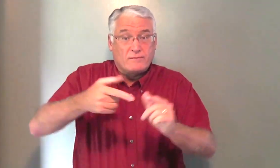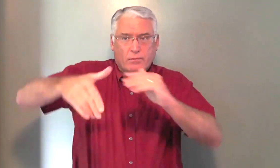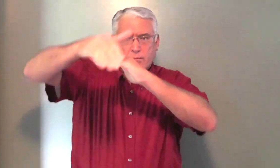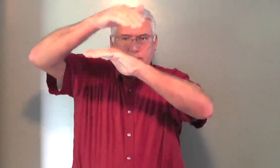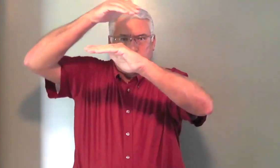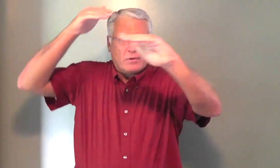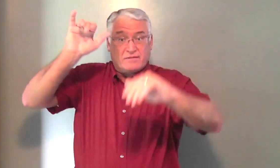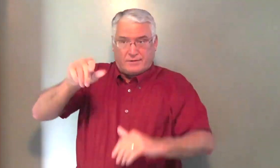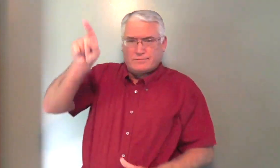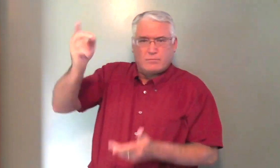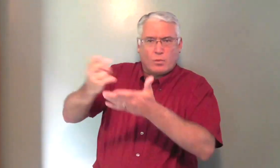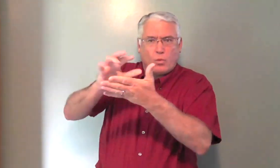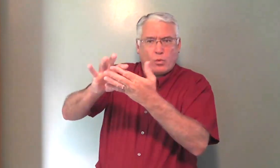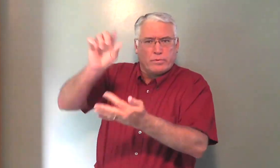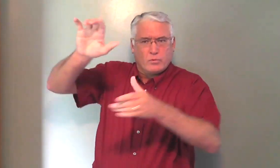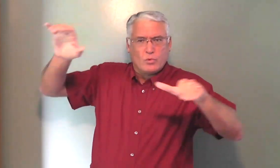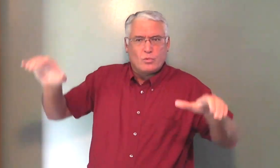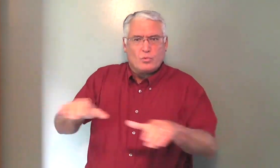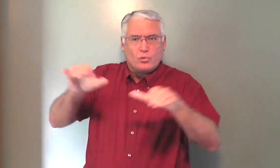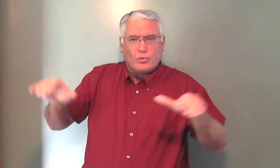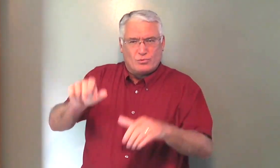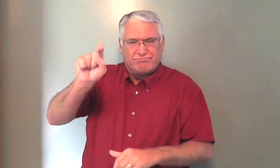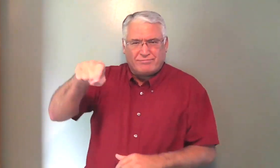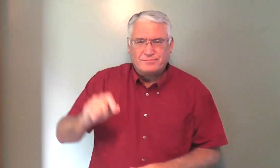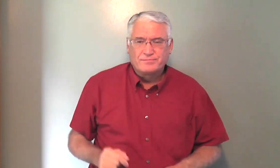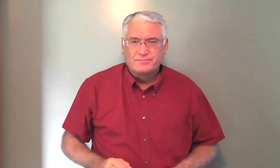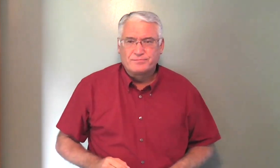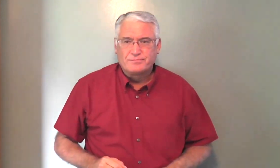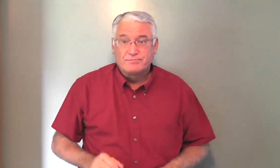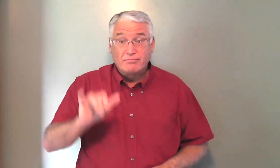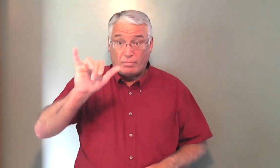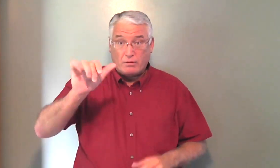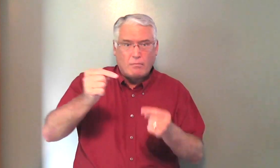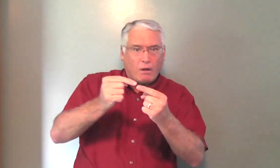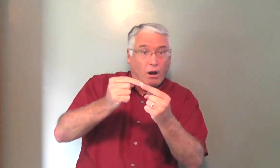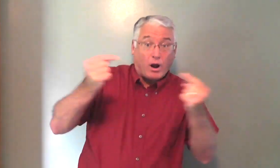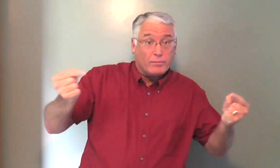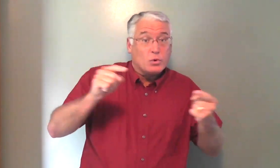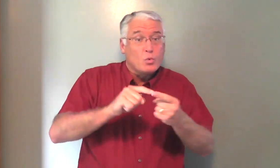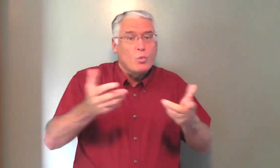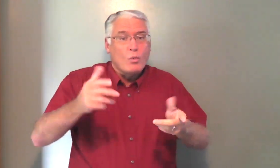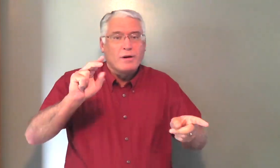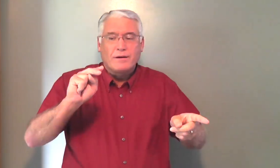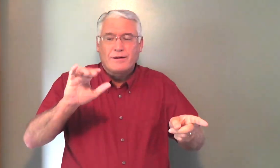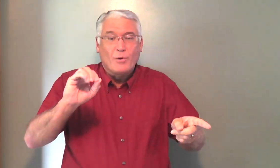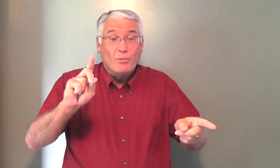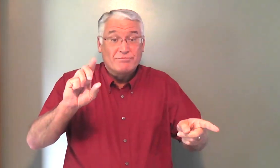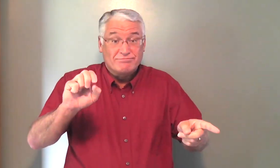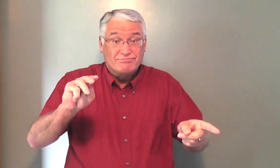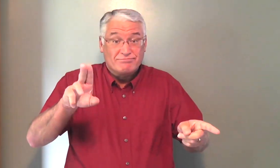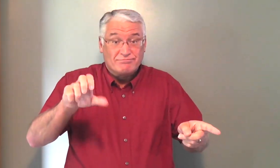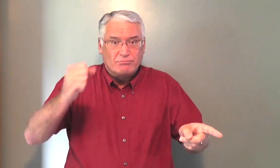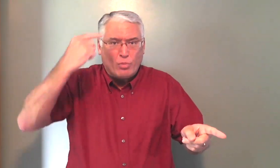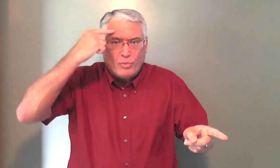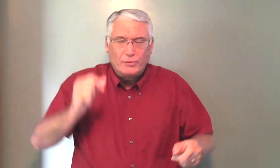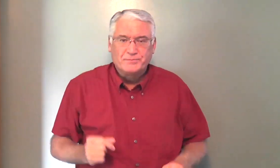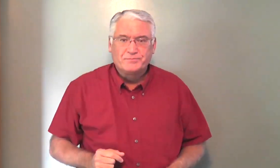born again from above with the Holy Spirit's work. That's the opposite of what that Nicodemus